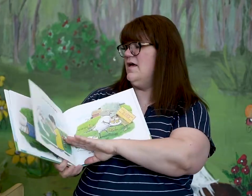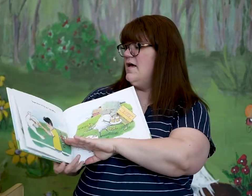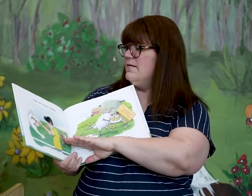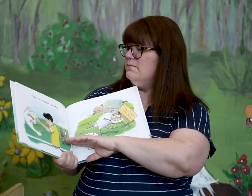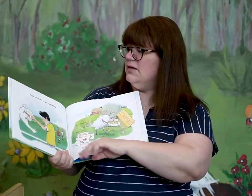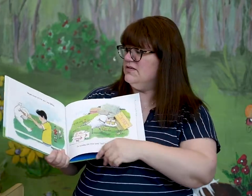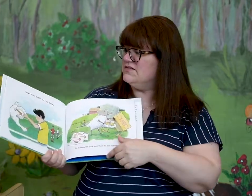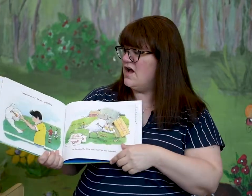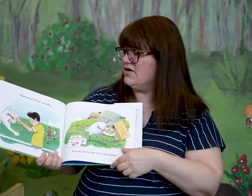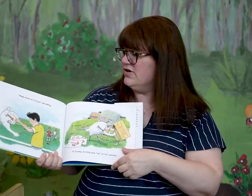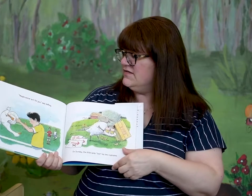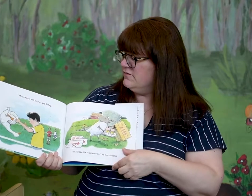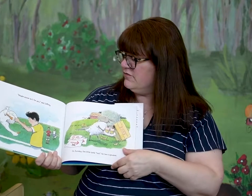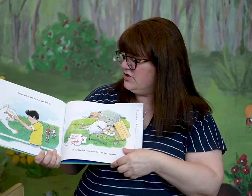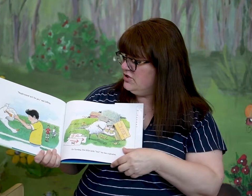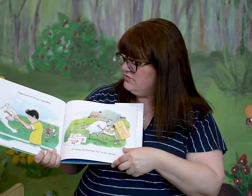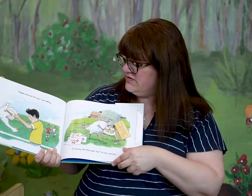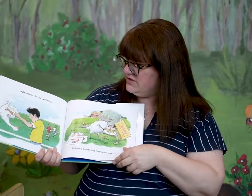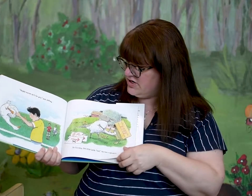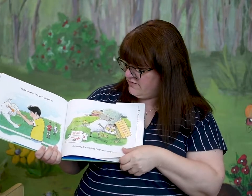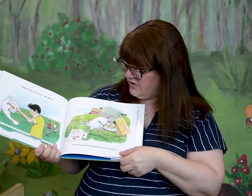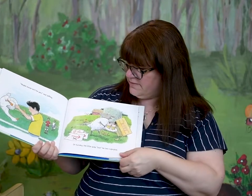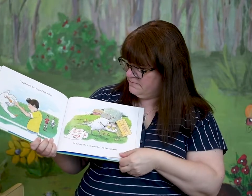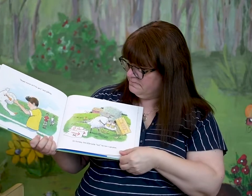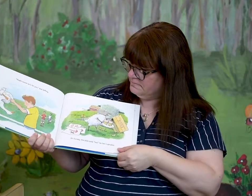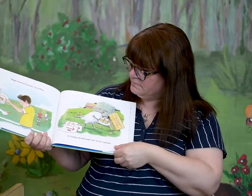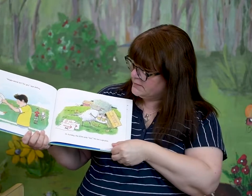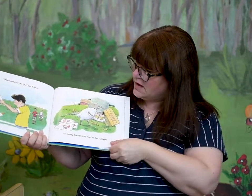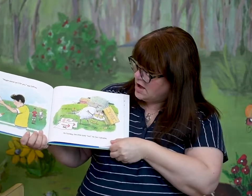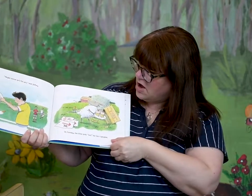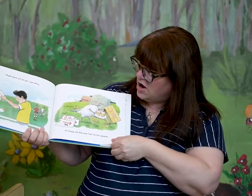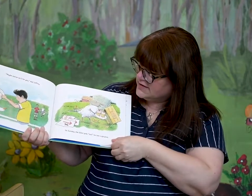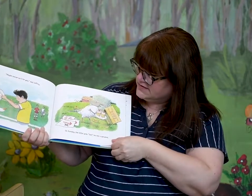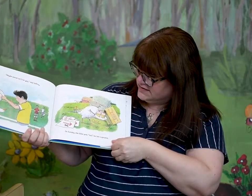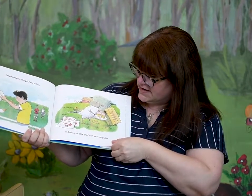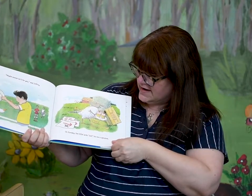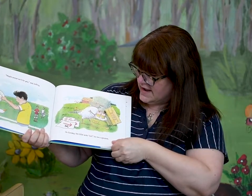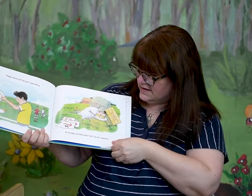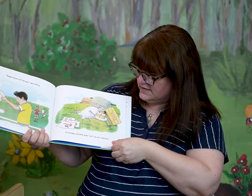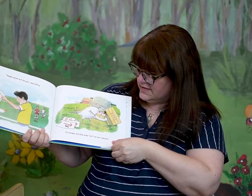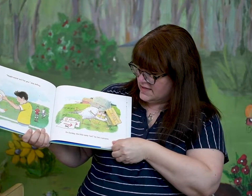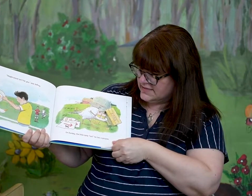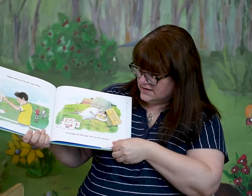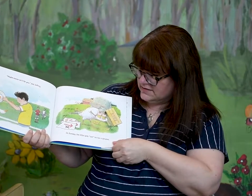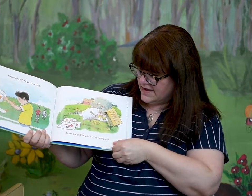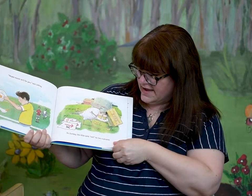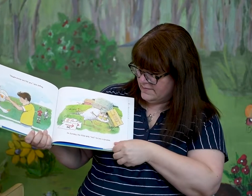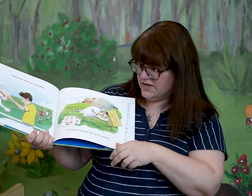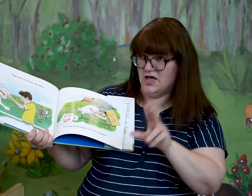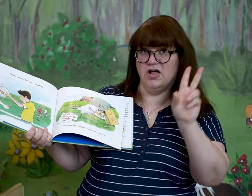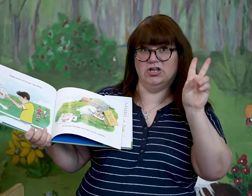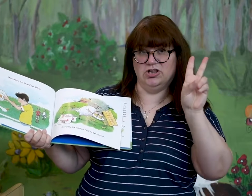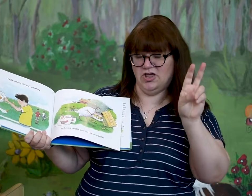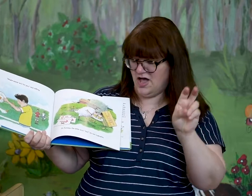Maybe soccer isn't for you, said Jeffrey. One Sunday, the little lamb lost